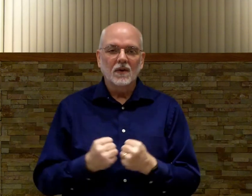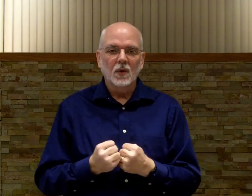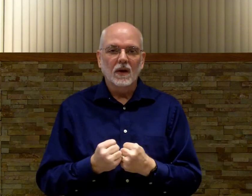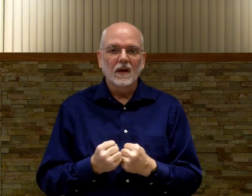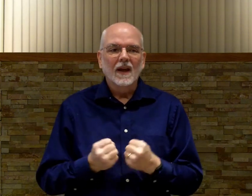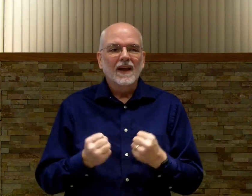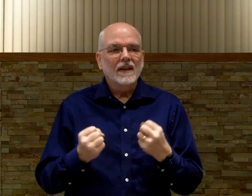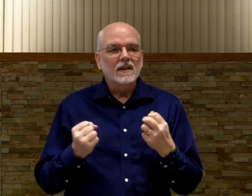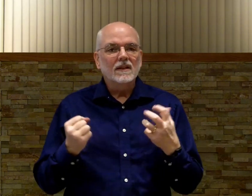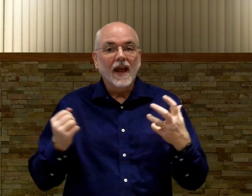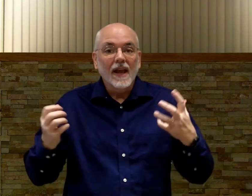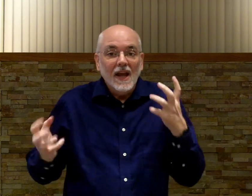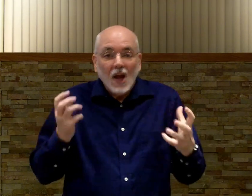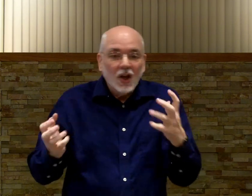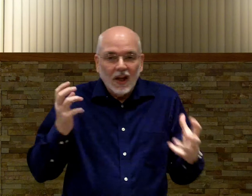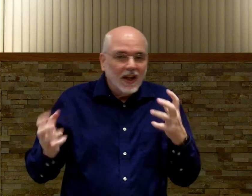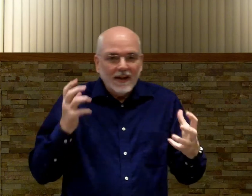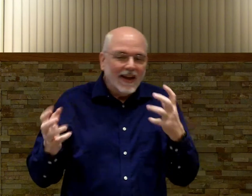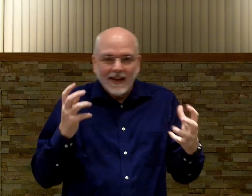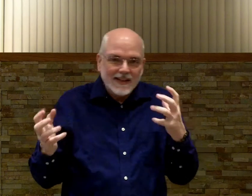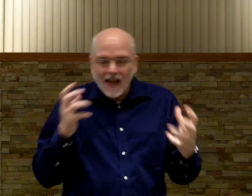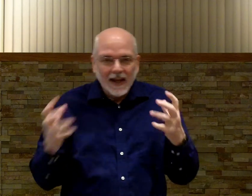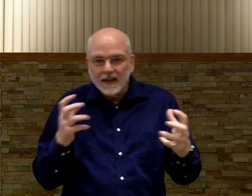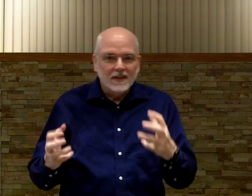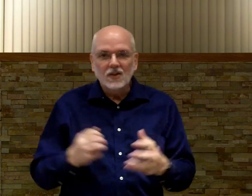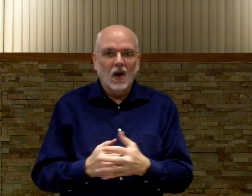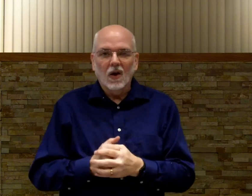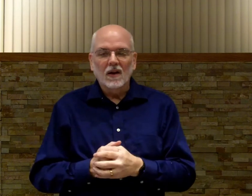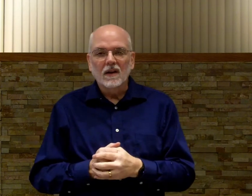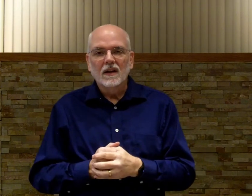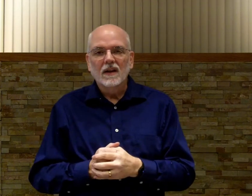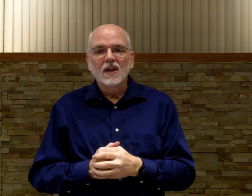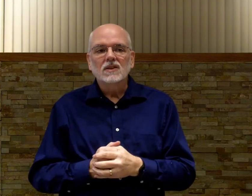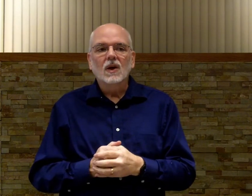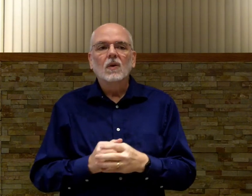to it. This is a. Excited song. So.